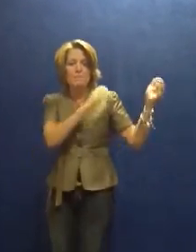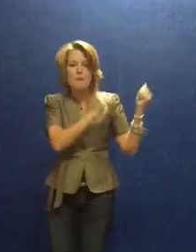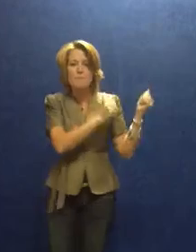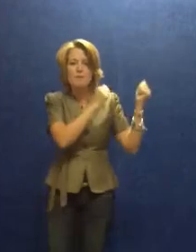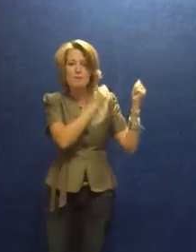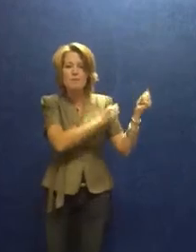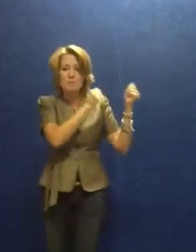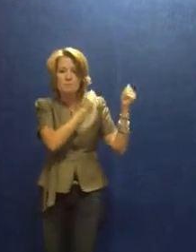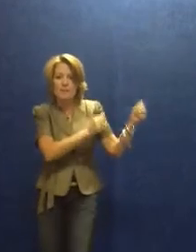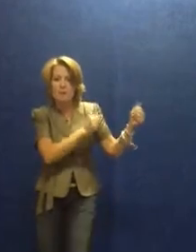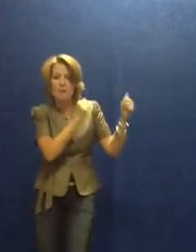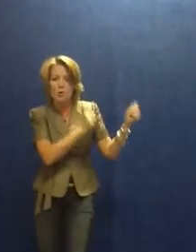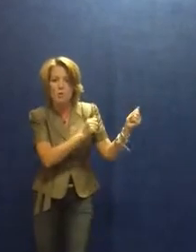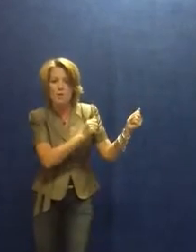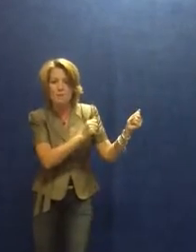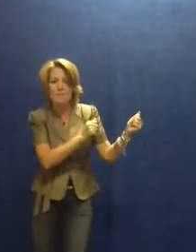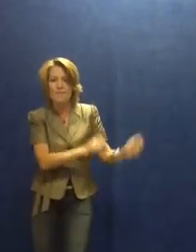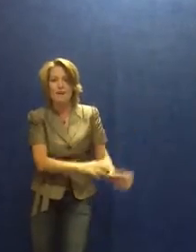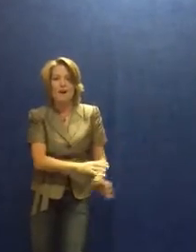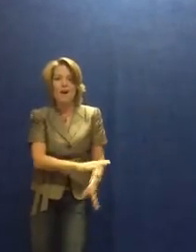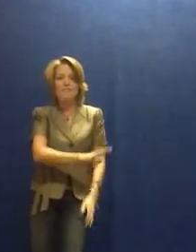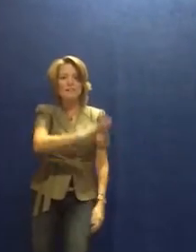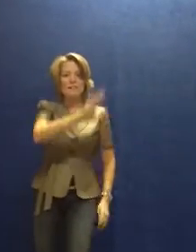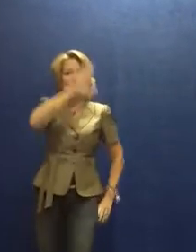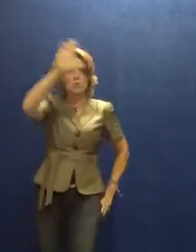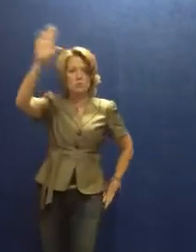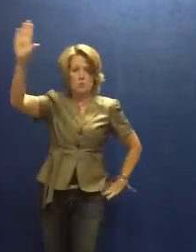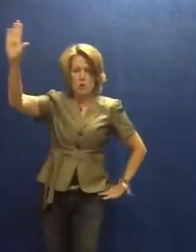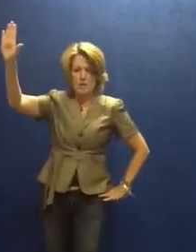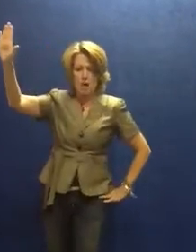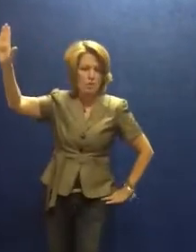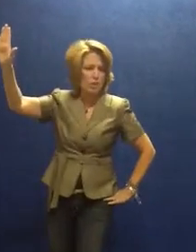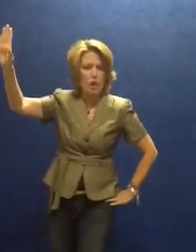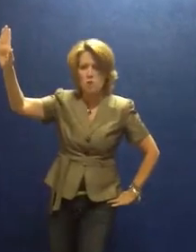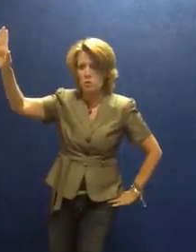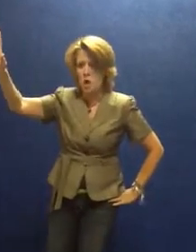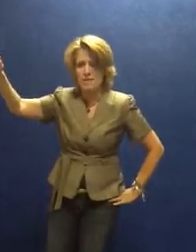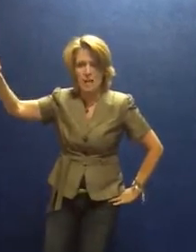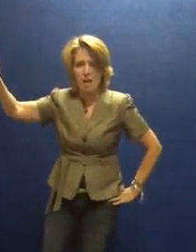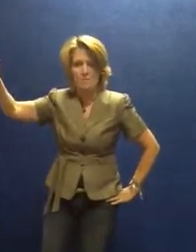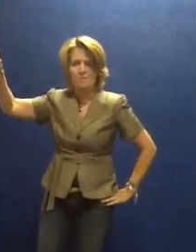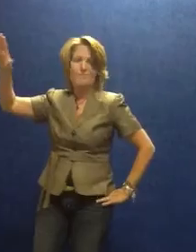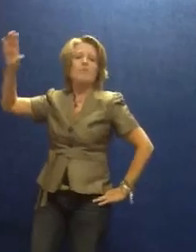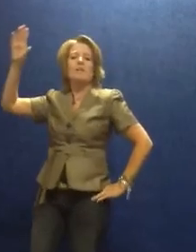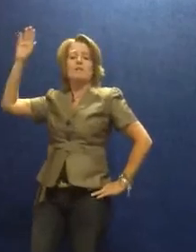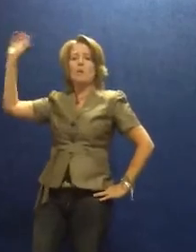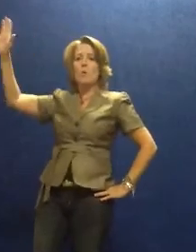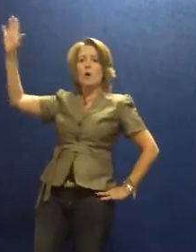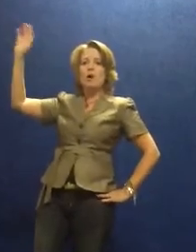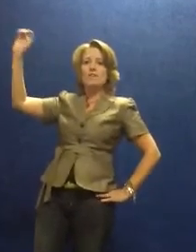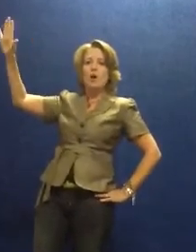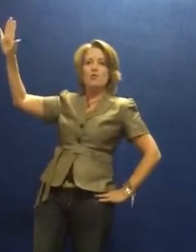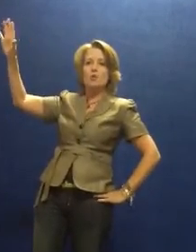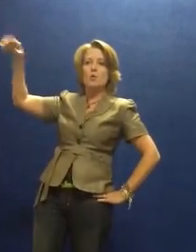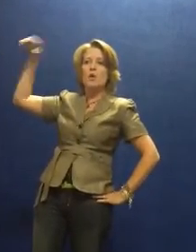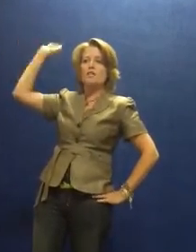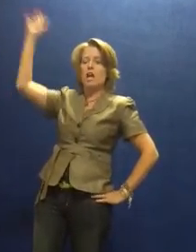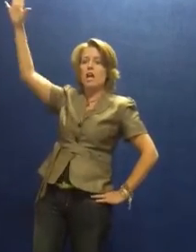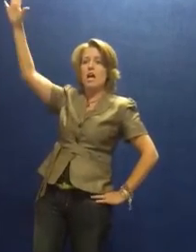Maple Leaf Play-Doh Award. All of a sudden, Coach, quiet down, kiddos, quiet down. The award goes to Tim!